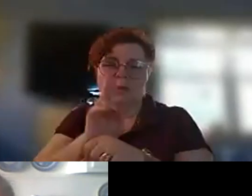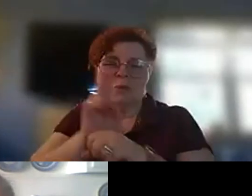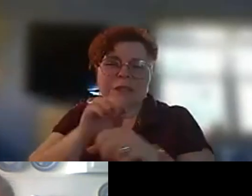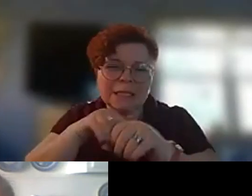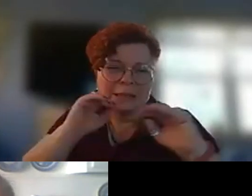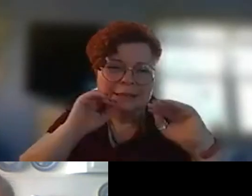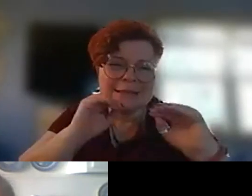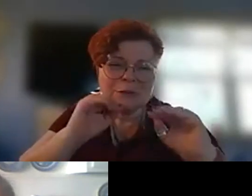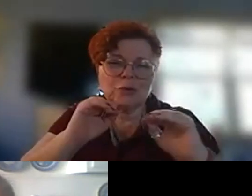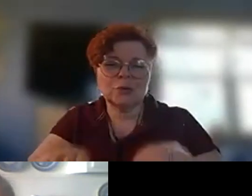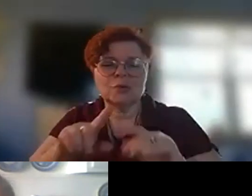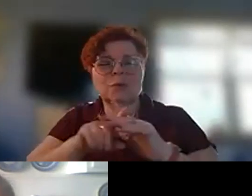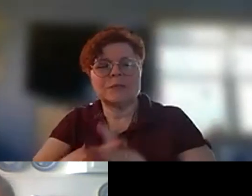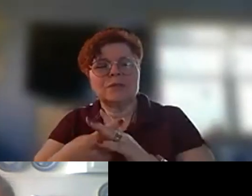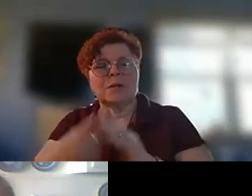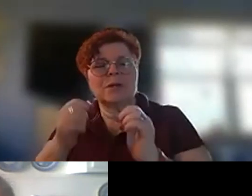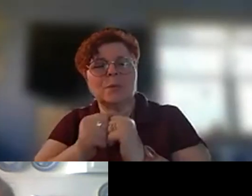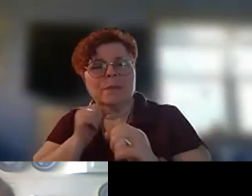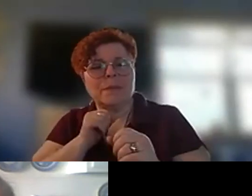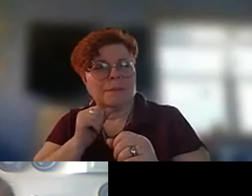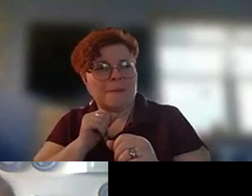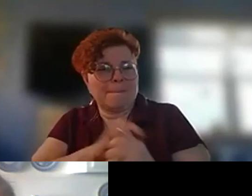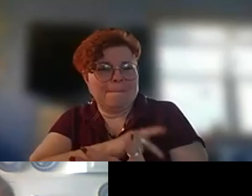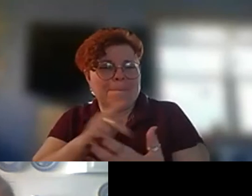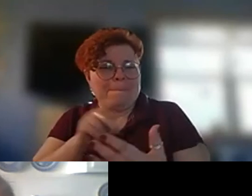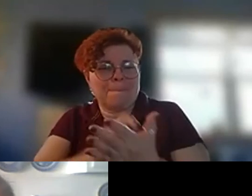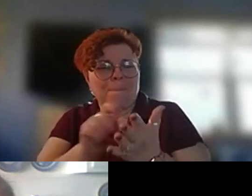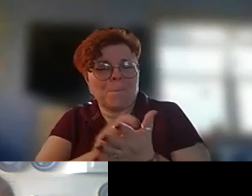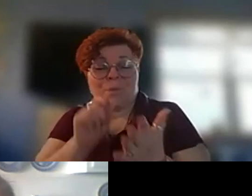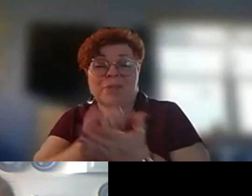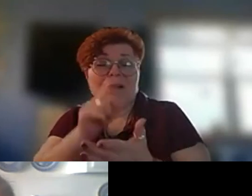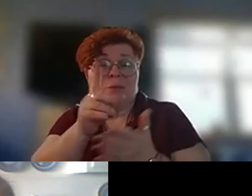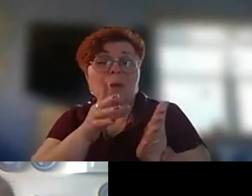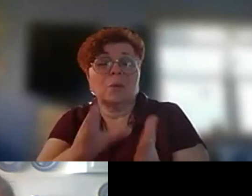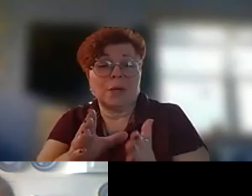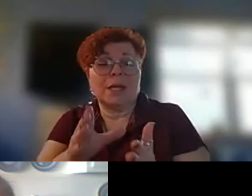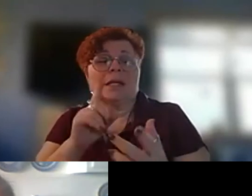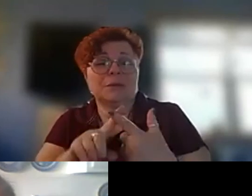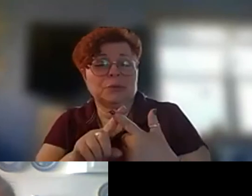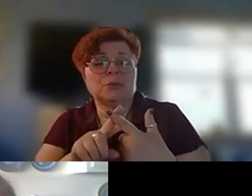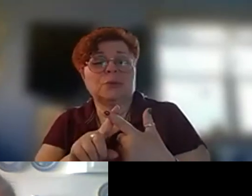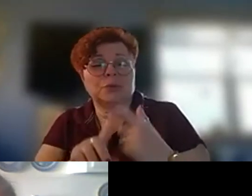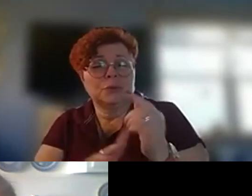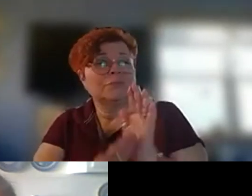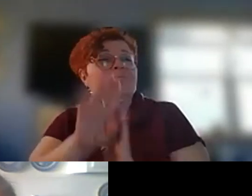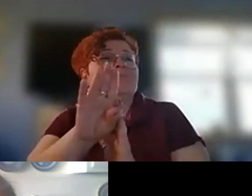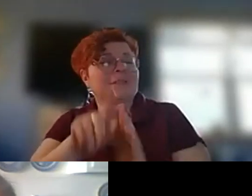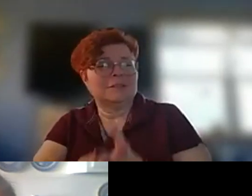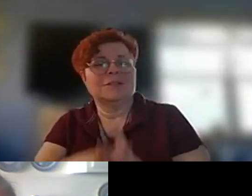get you going on a poem so that's one way people can start a poem from an idea